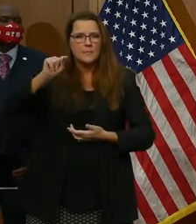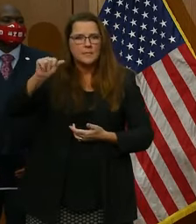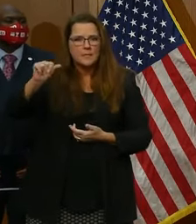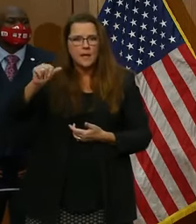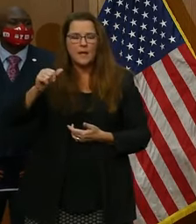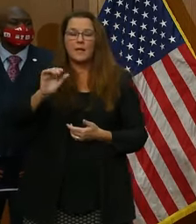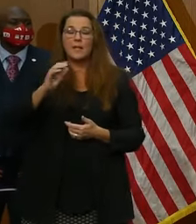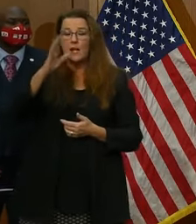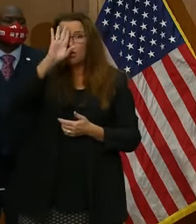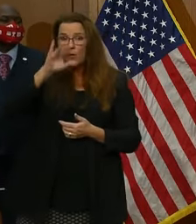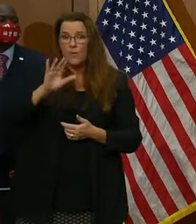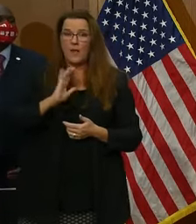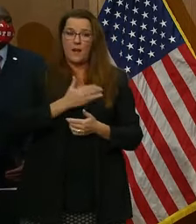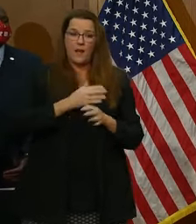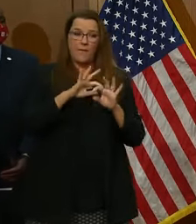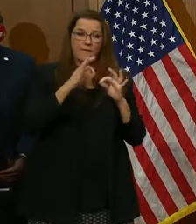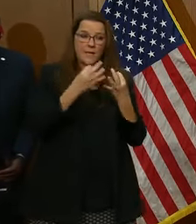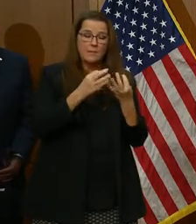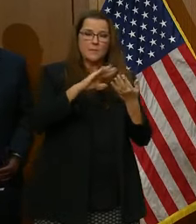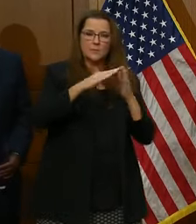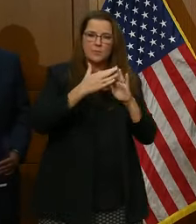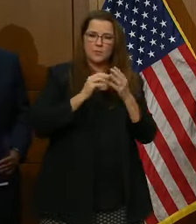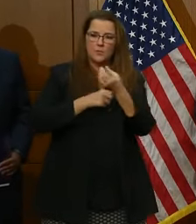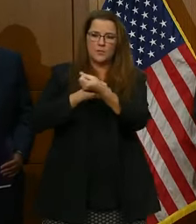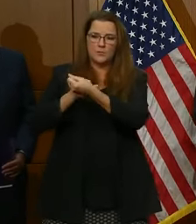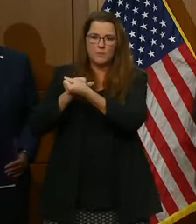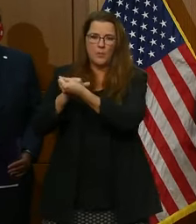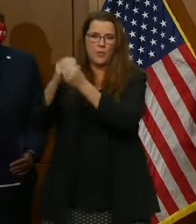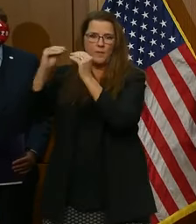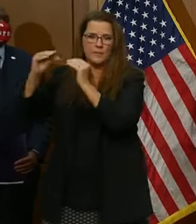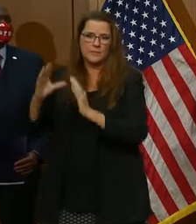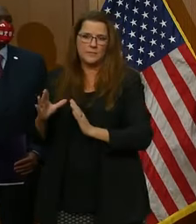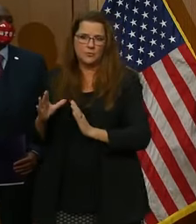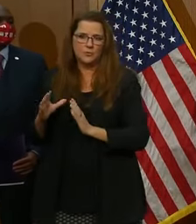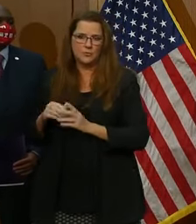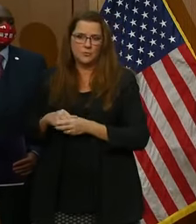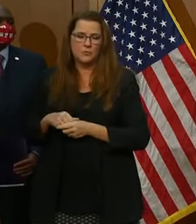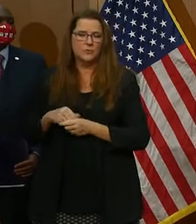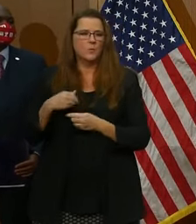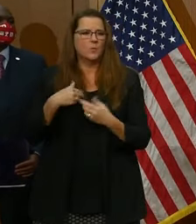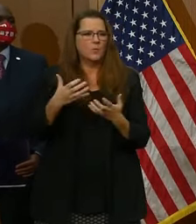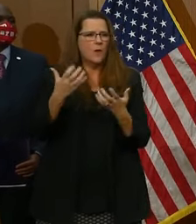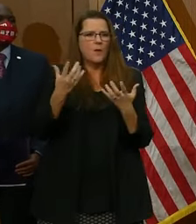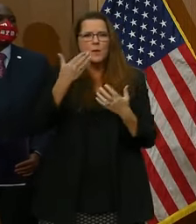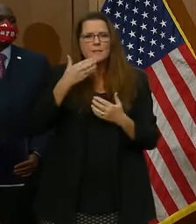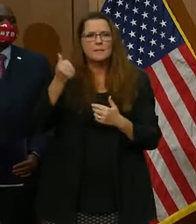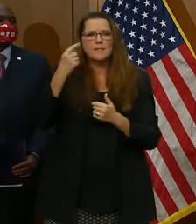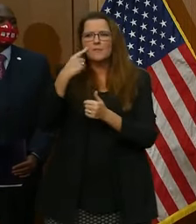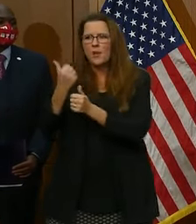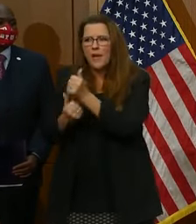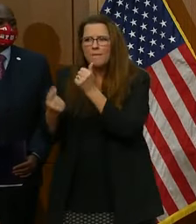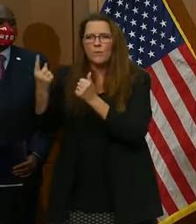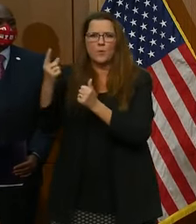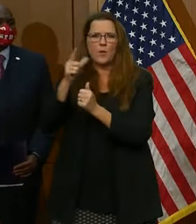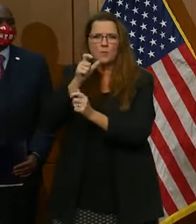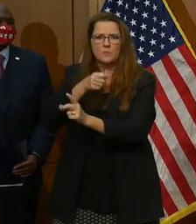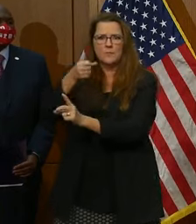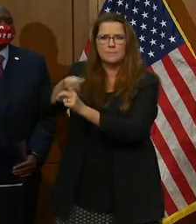students and teachers. We all want what is best for them, as well as everyone that has been affected by the coronavirus,